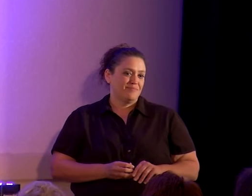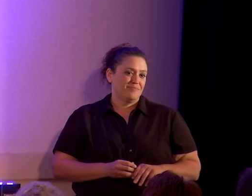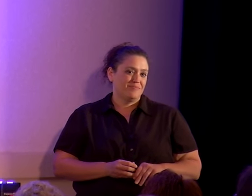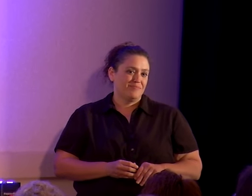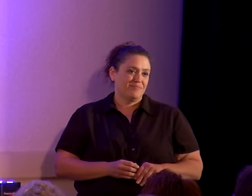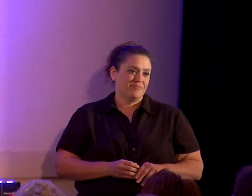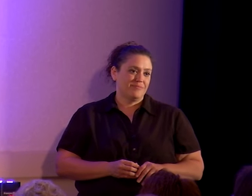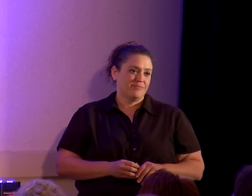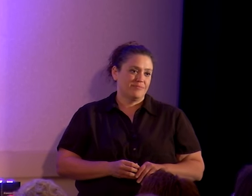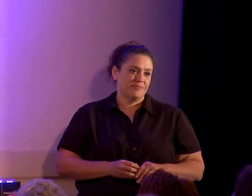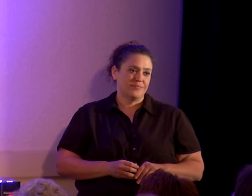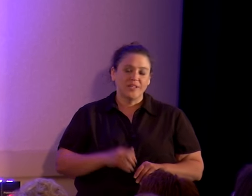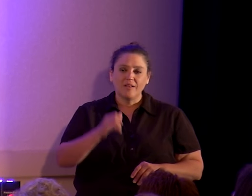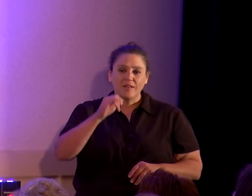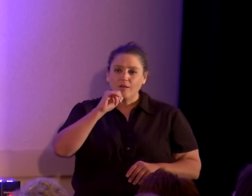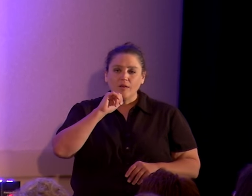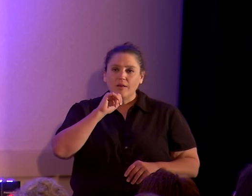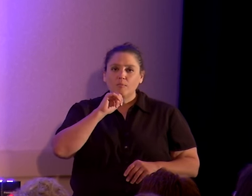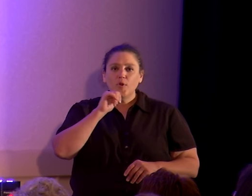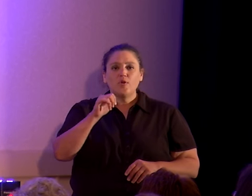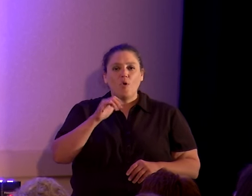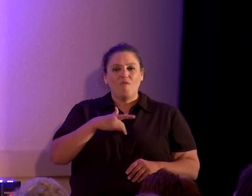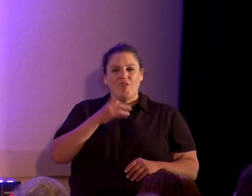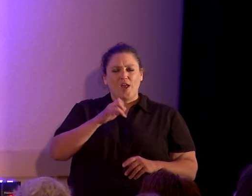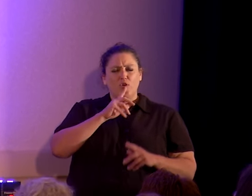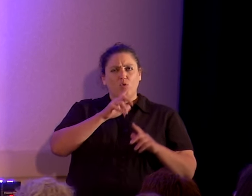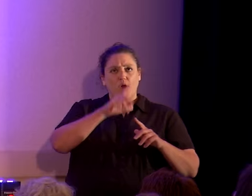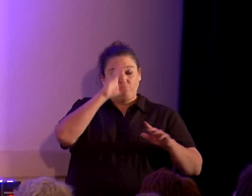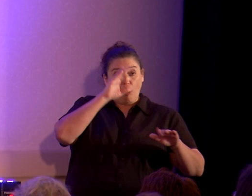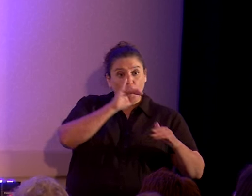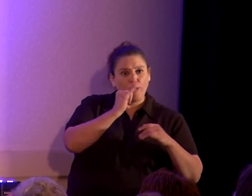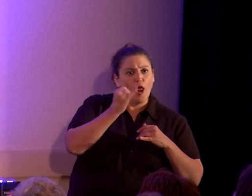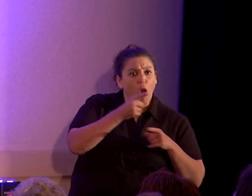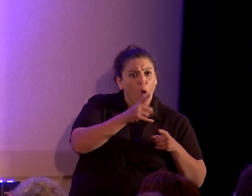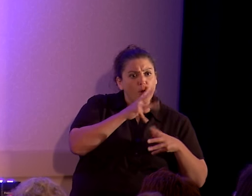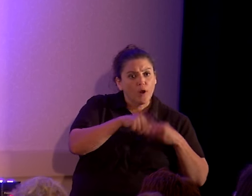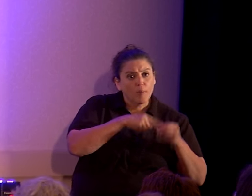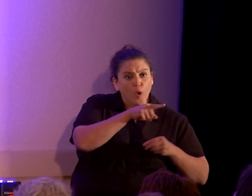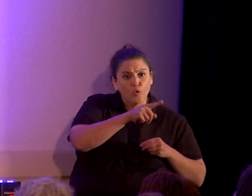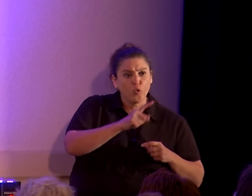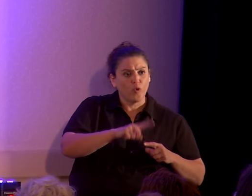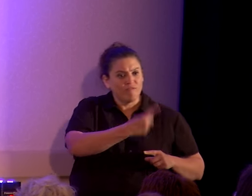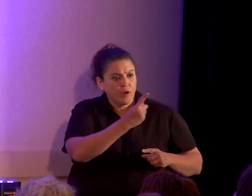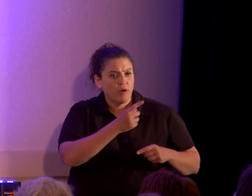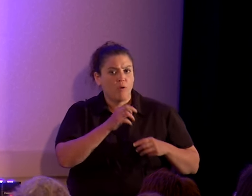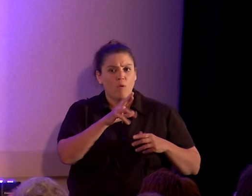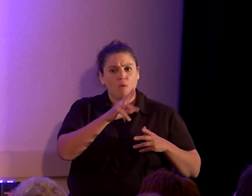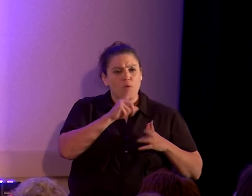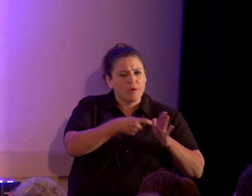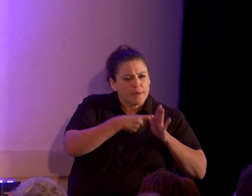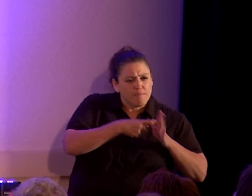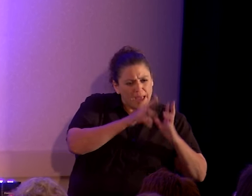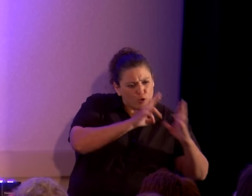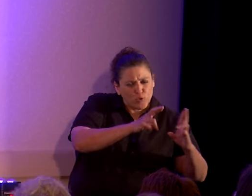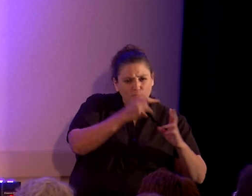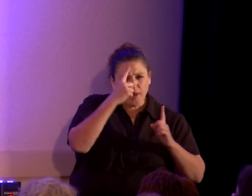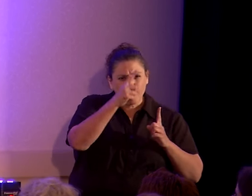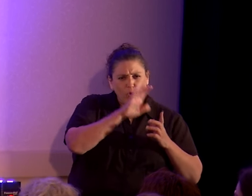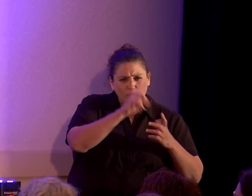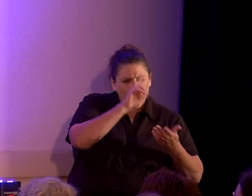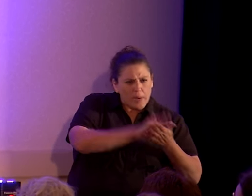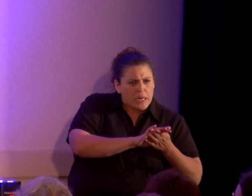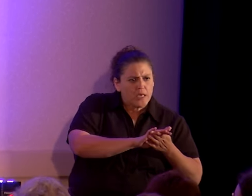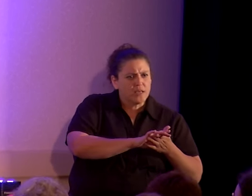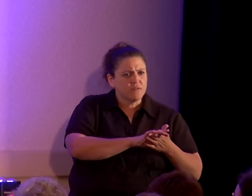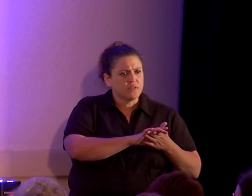But don't fall prey to this idea that when they start talking about how offended they are or start demanding respect for their beliefs.